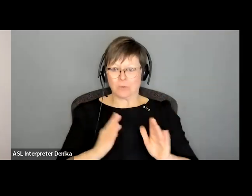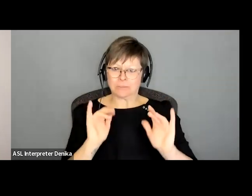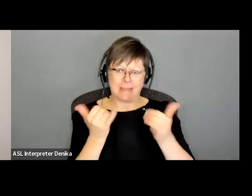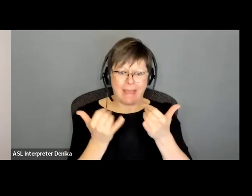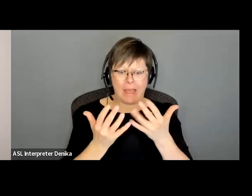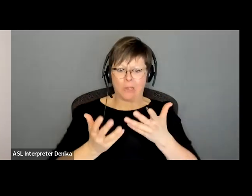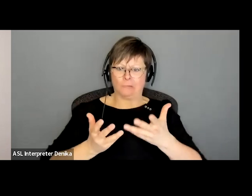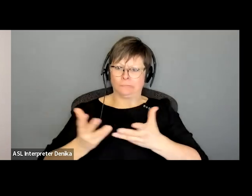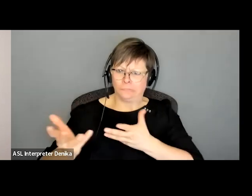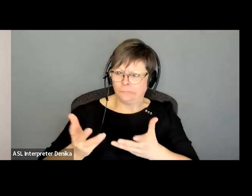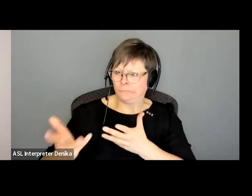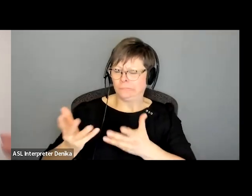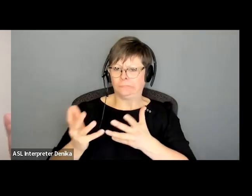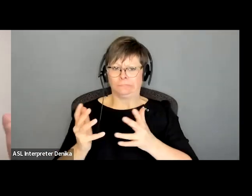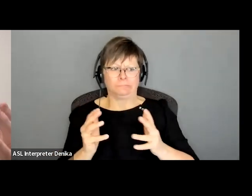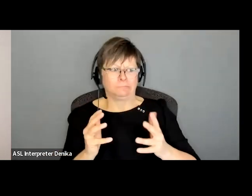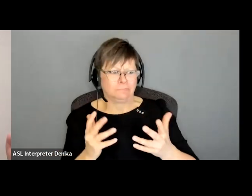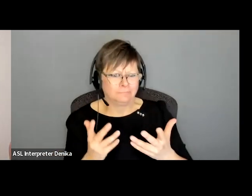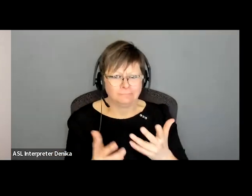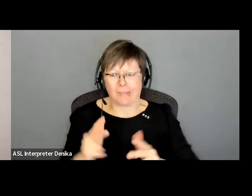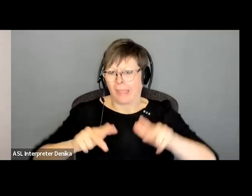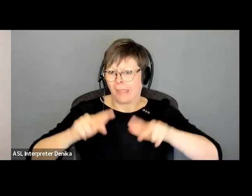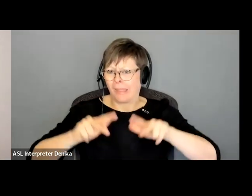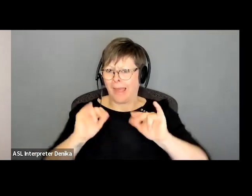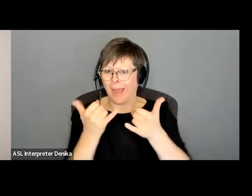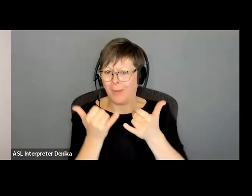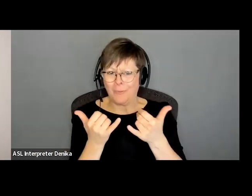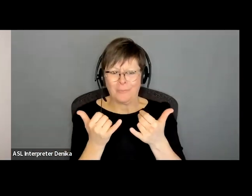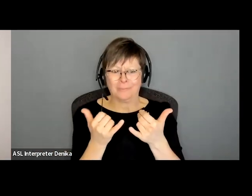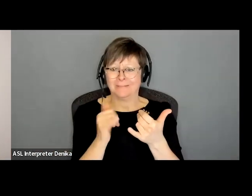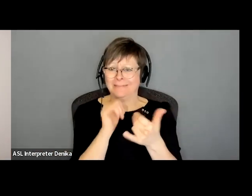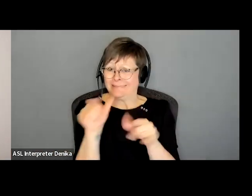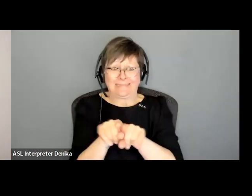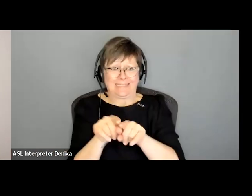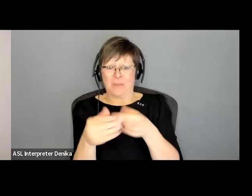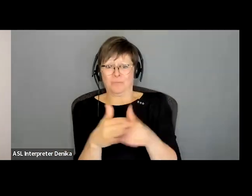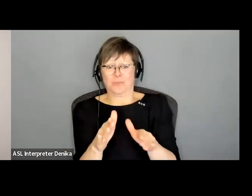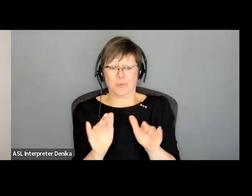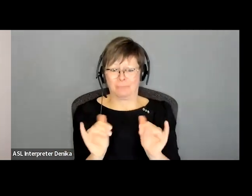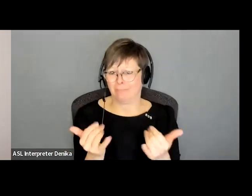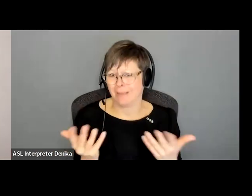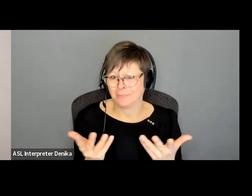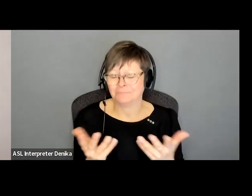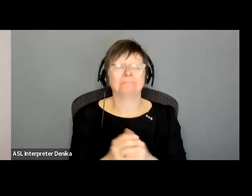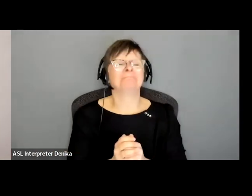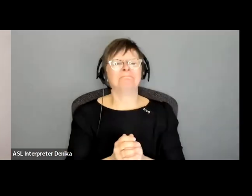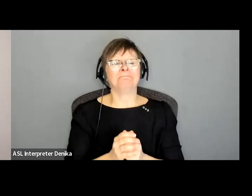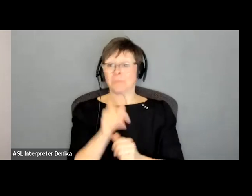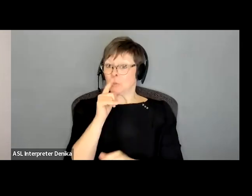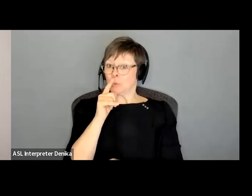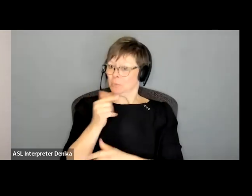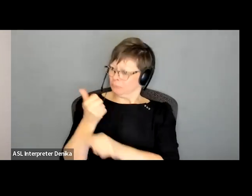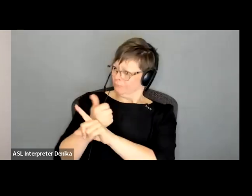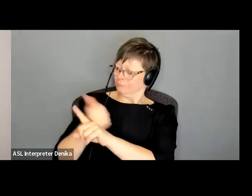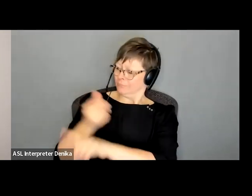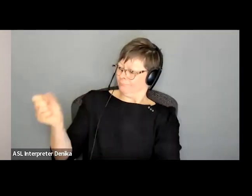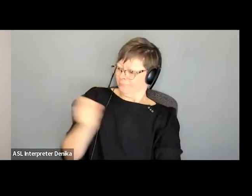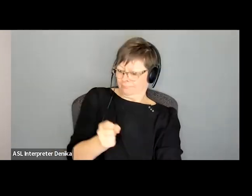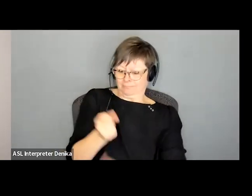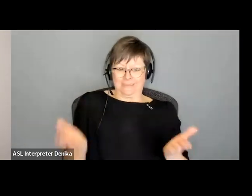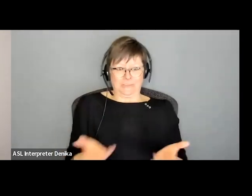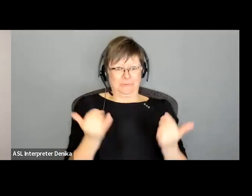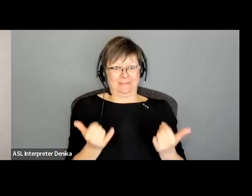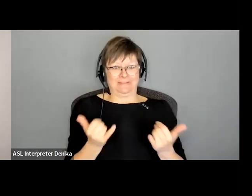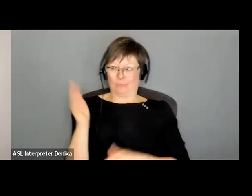work when we're no longer in the room together so luckily our guest today will bring a wealth of experience and